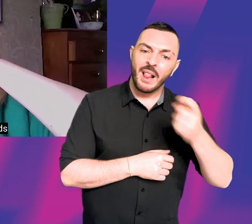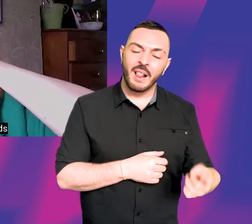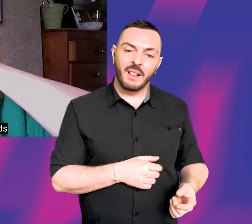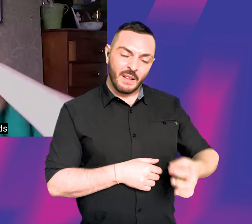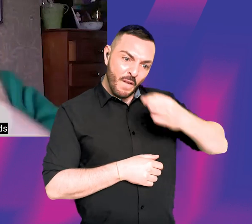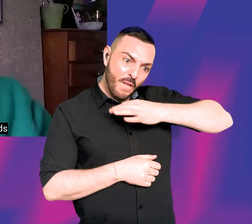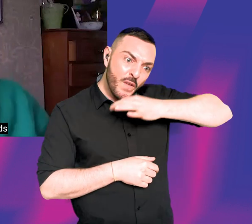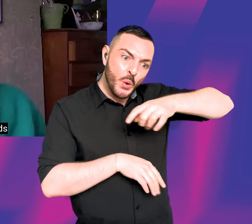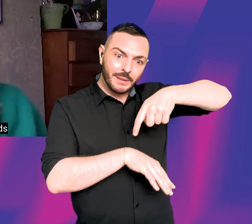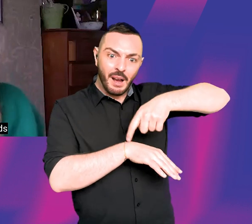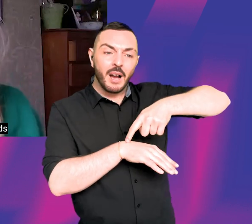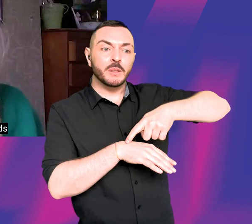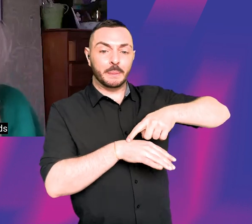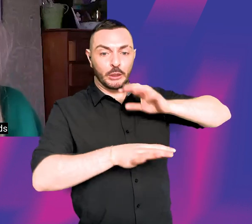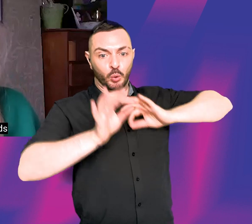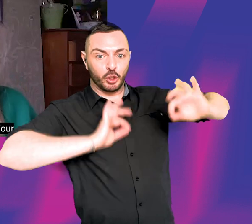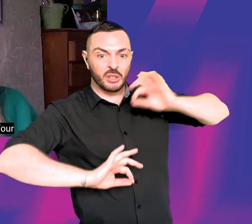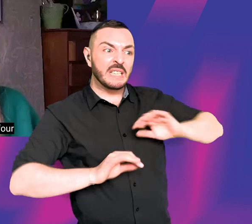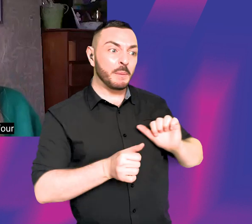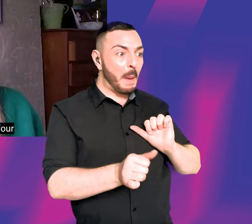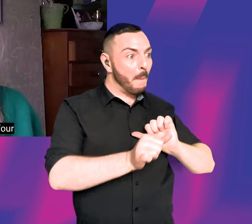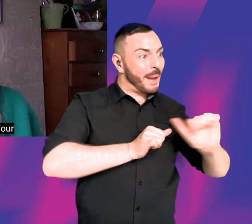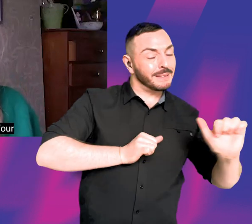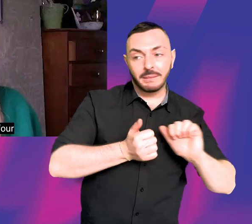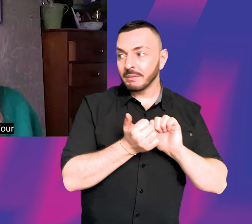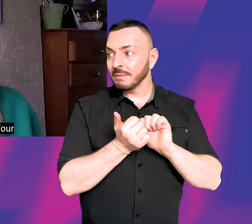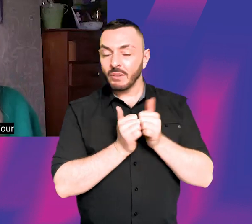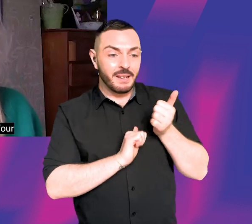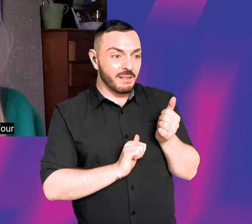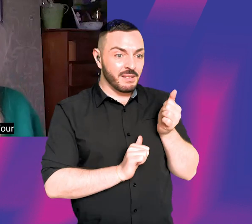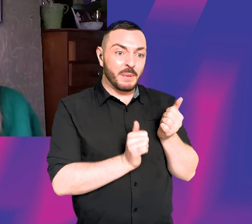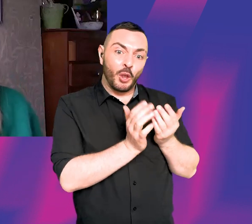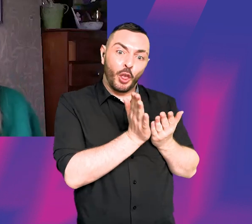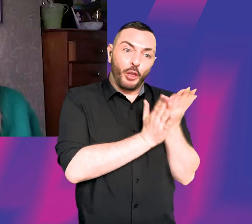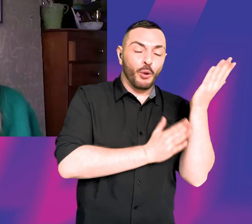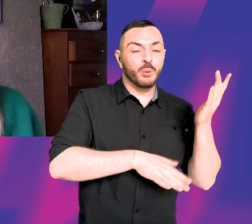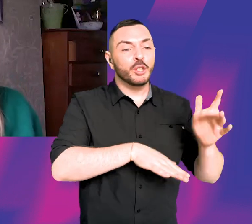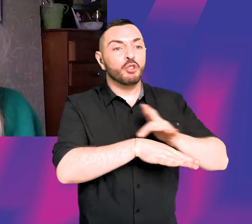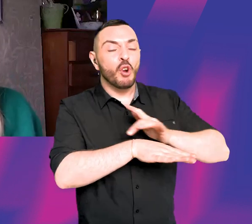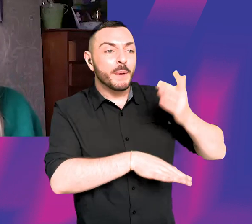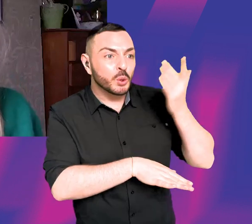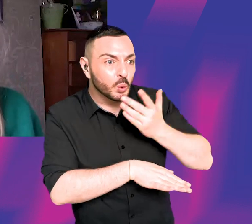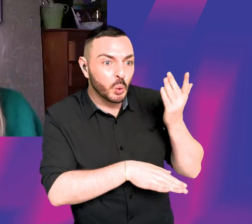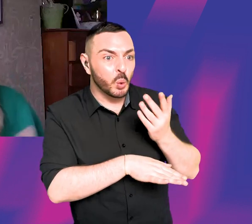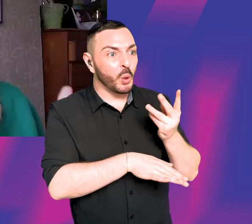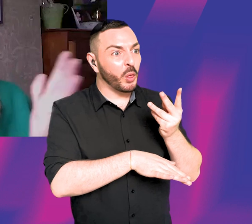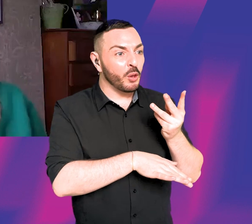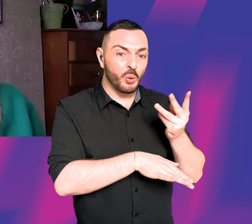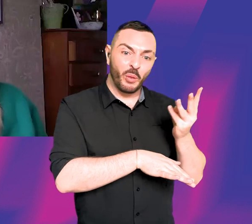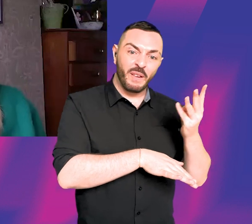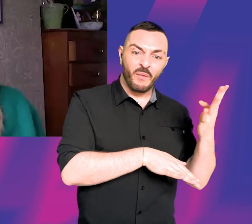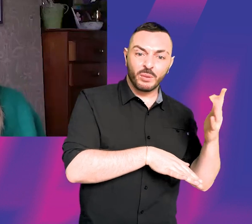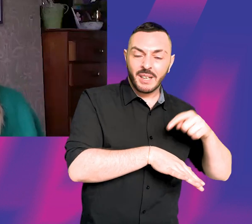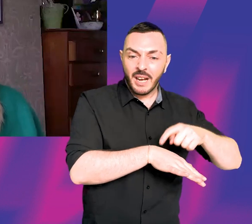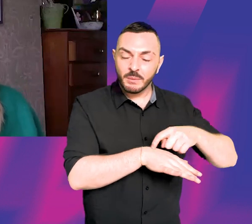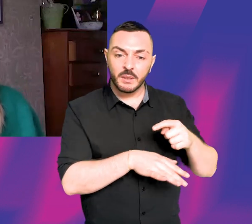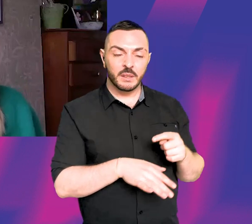And now like some of my best friends who are actors audition for drama school three or four times, I don't think it's helpful to think this